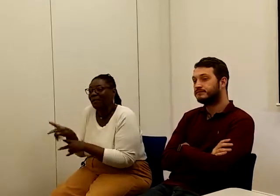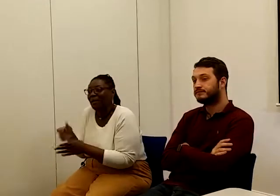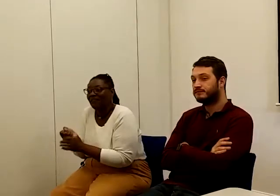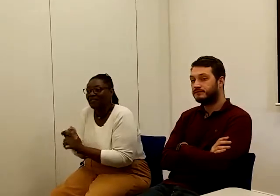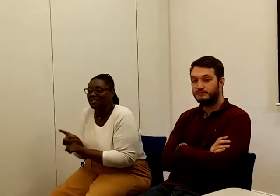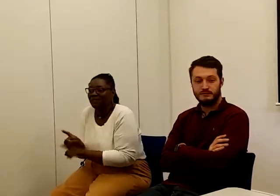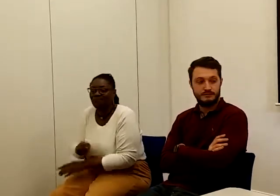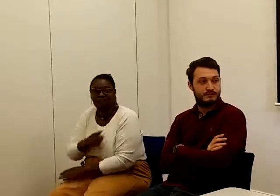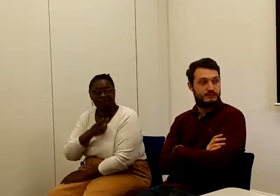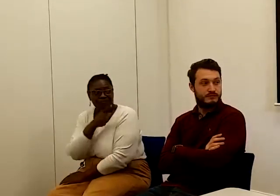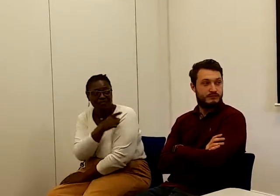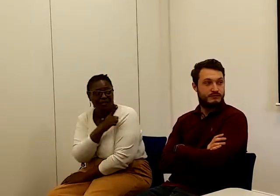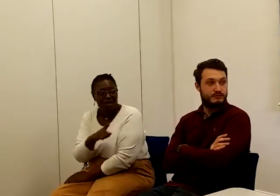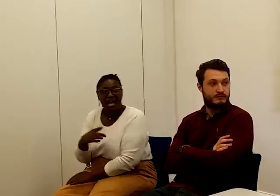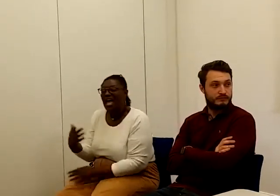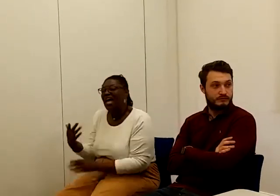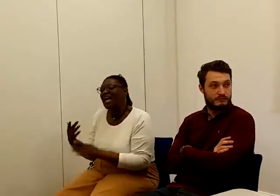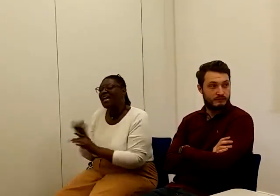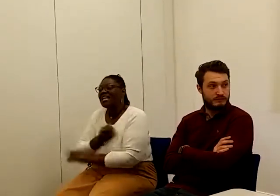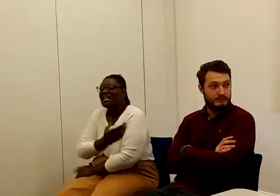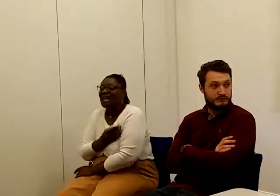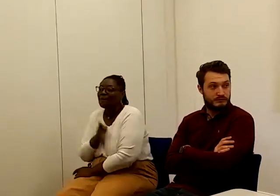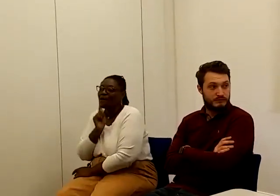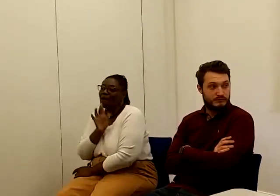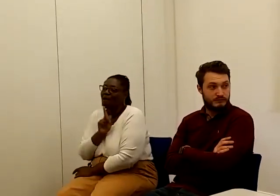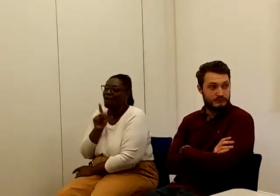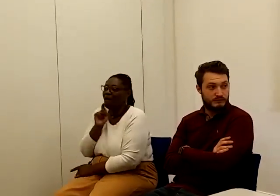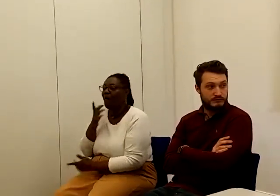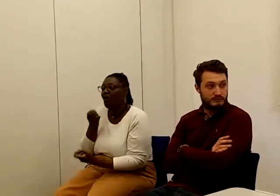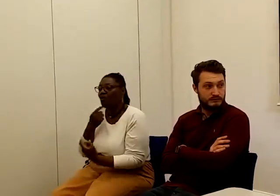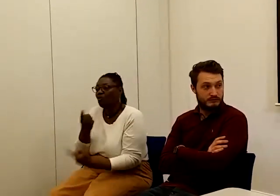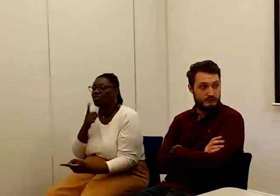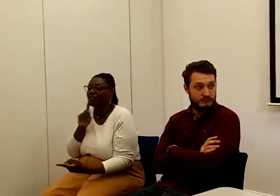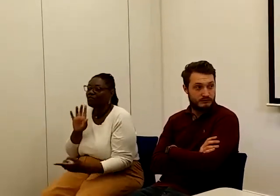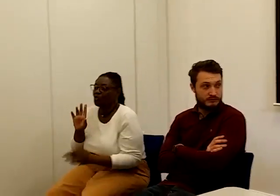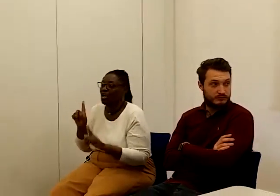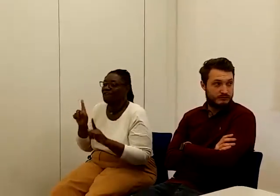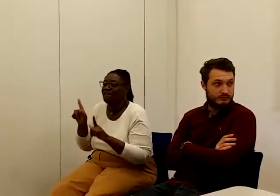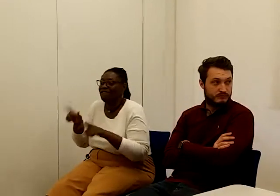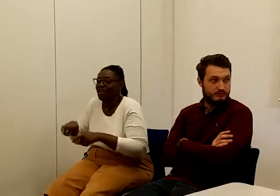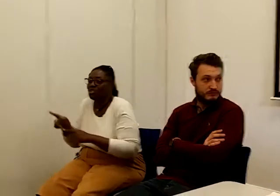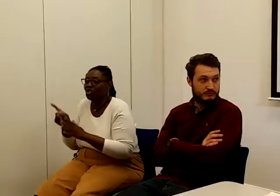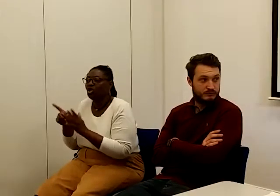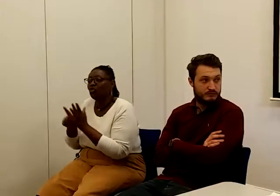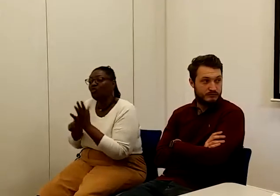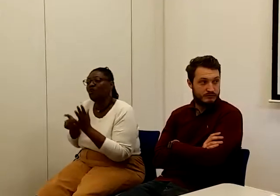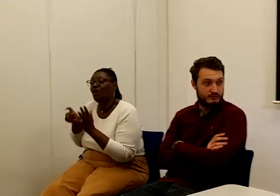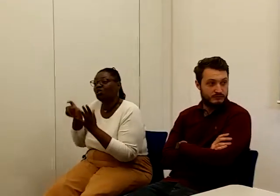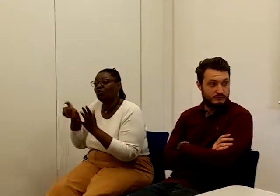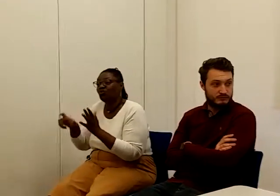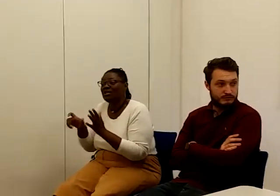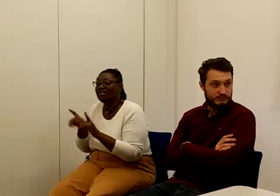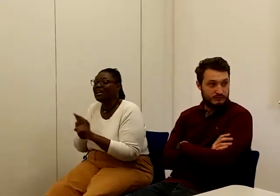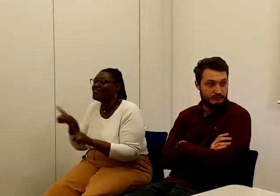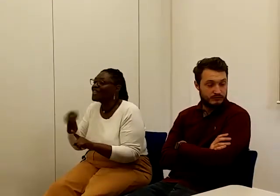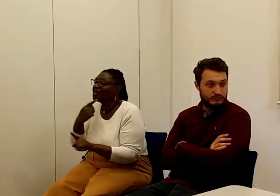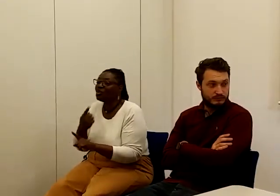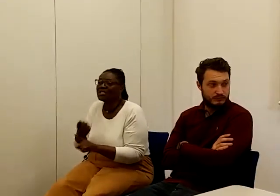The thing is, Labour are calling for a pause and fix to universal credit. They're not calling for it to be stopped and